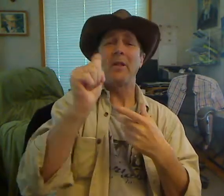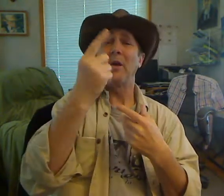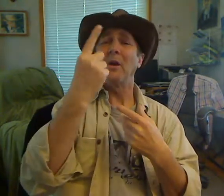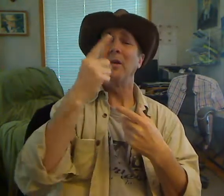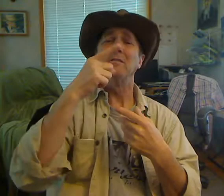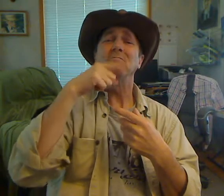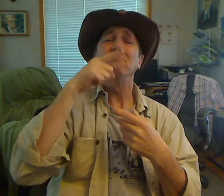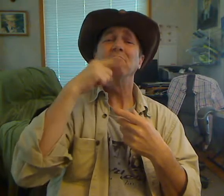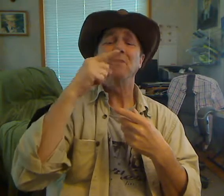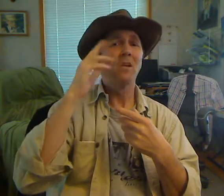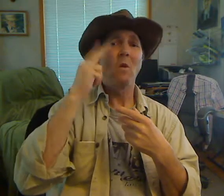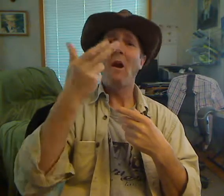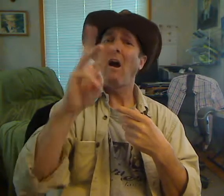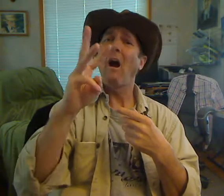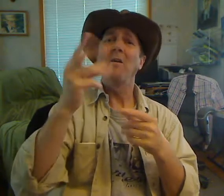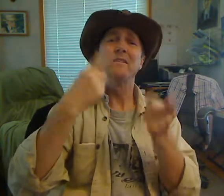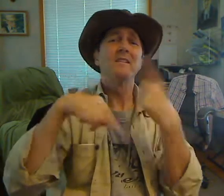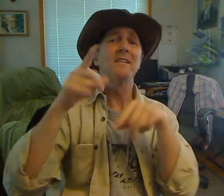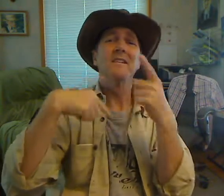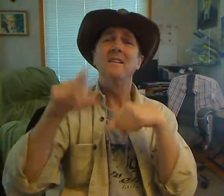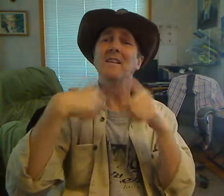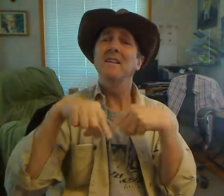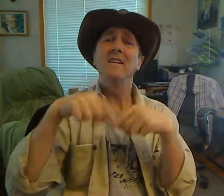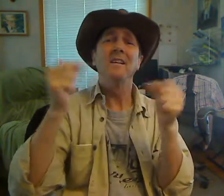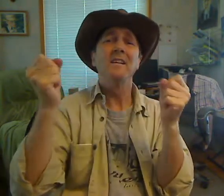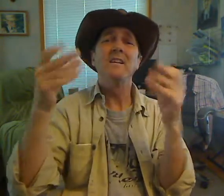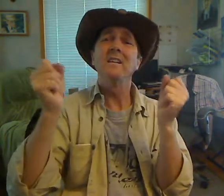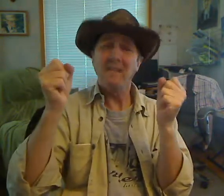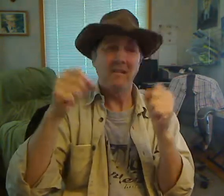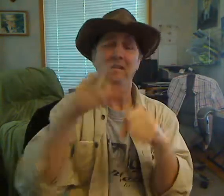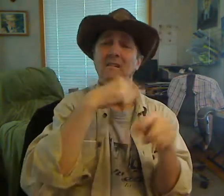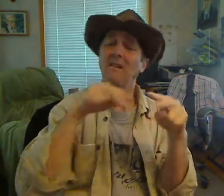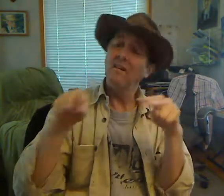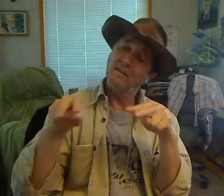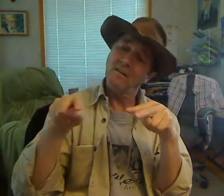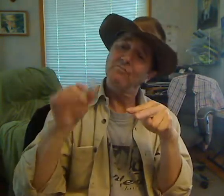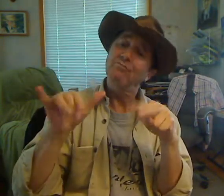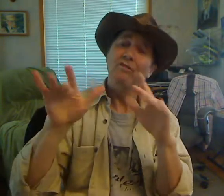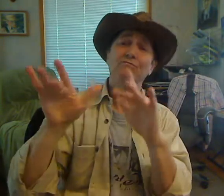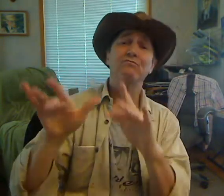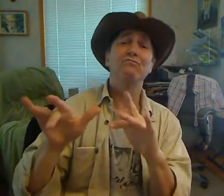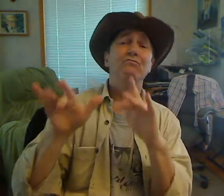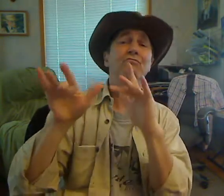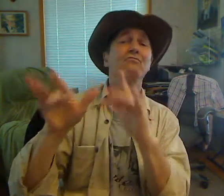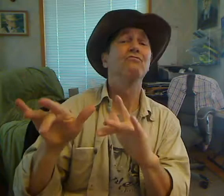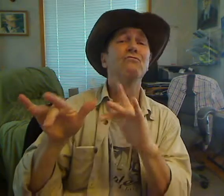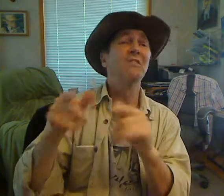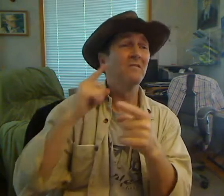ethnic cleansing of non-serfs, the murder of 8,000 Muslim and Croat men and boys at Srebrenica,